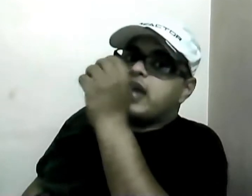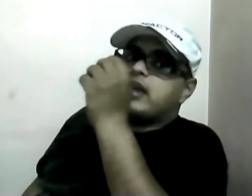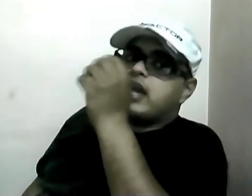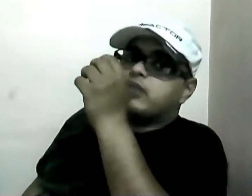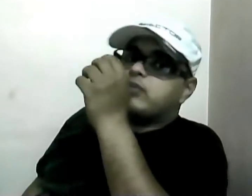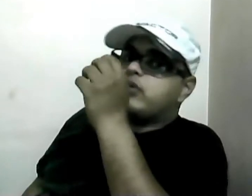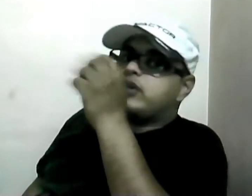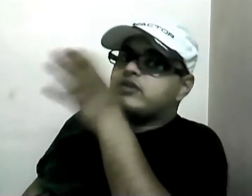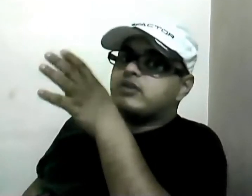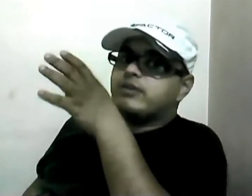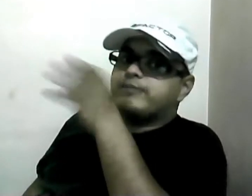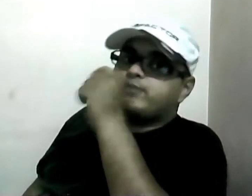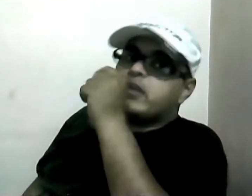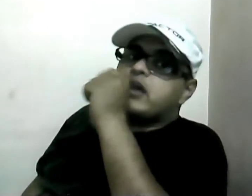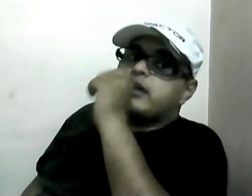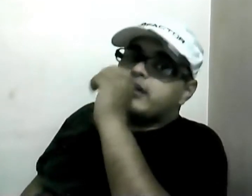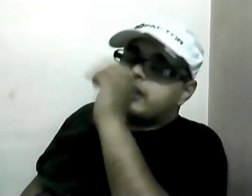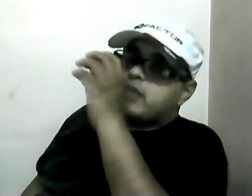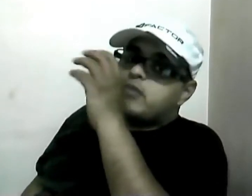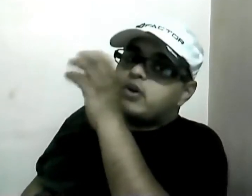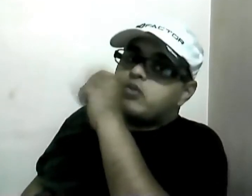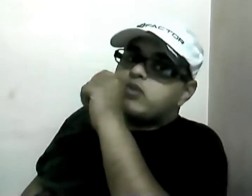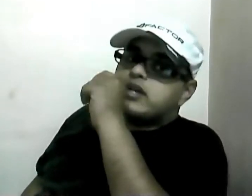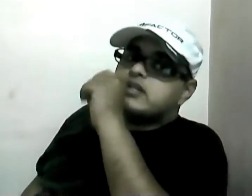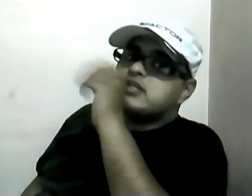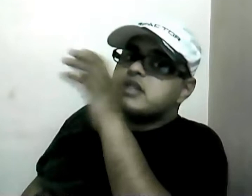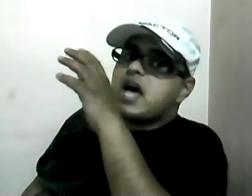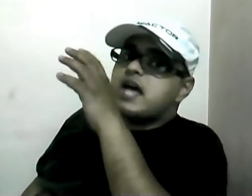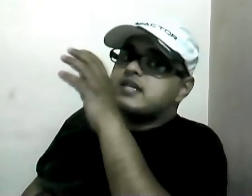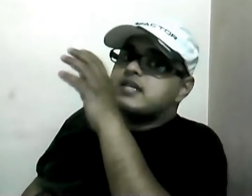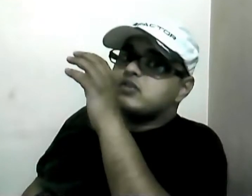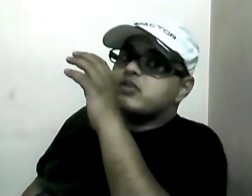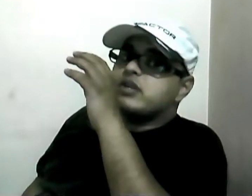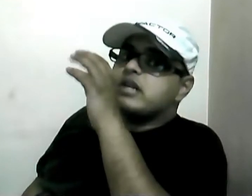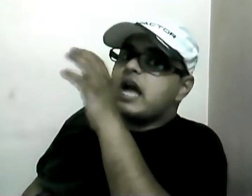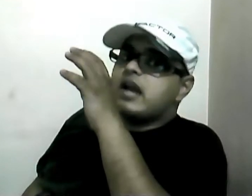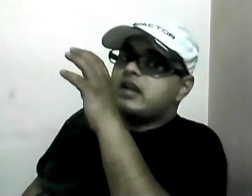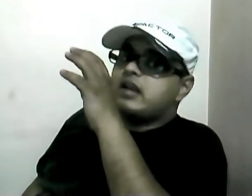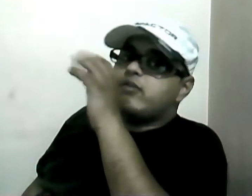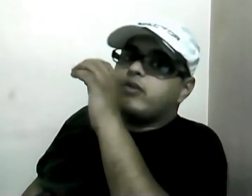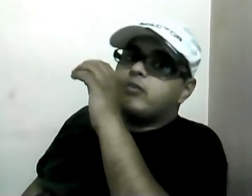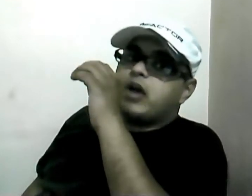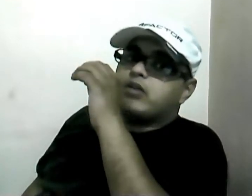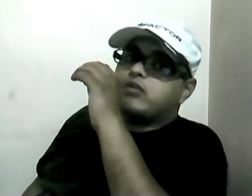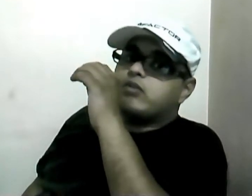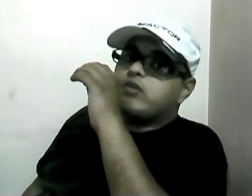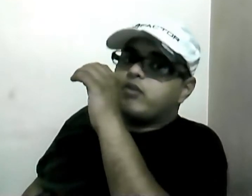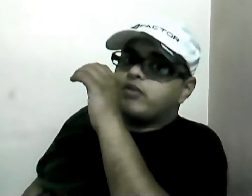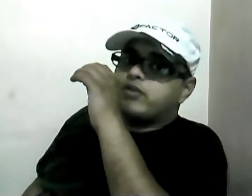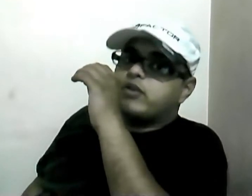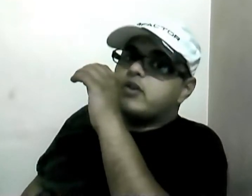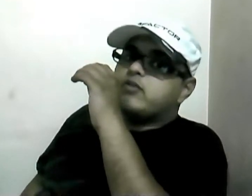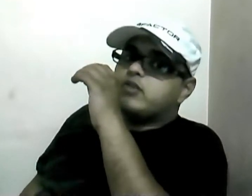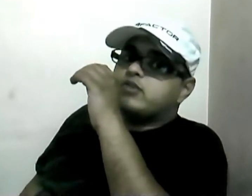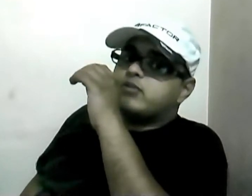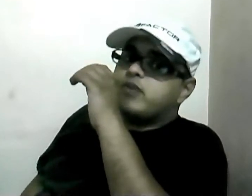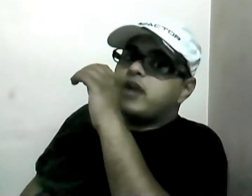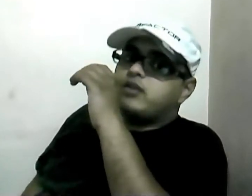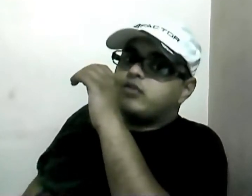exploration. Number two is SaaS has got an add-in for Microsoft Office which provides you with